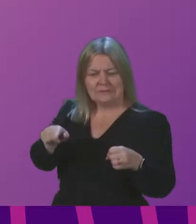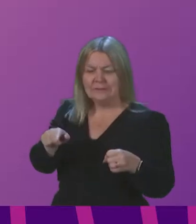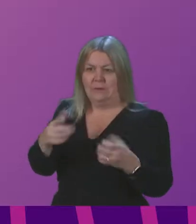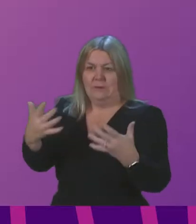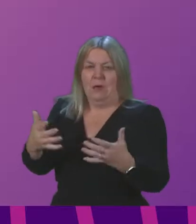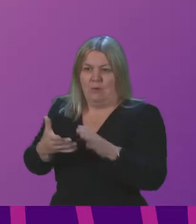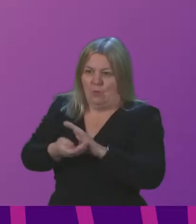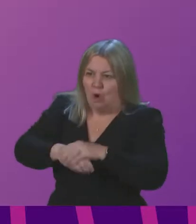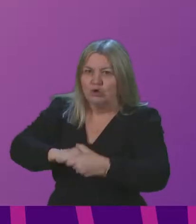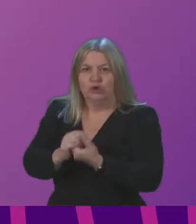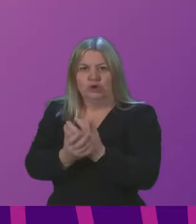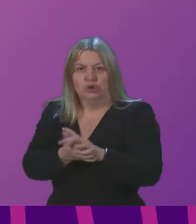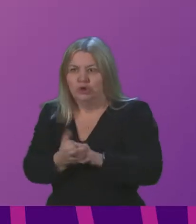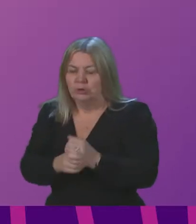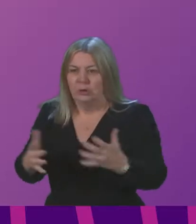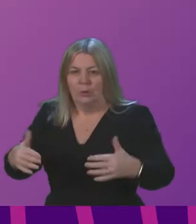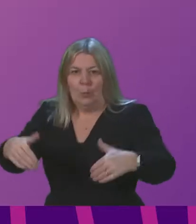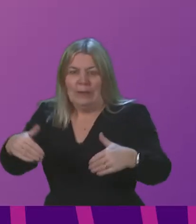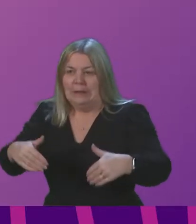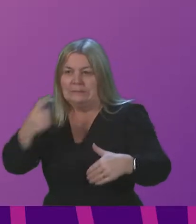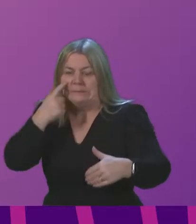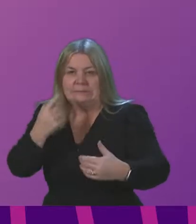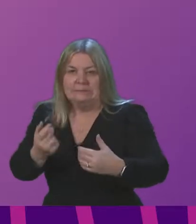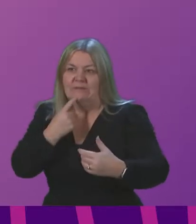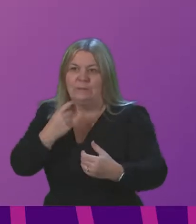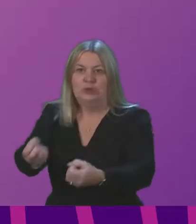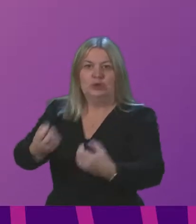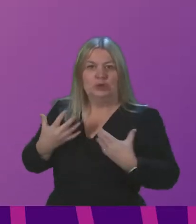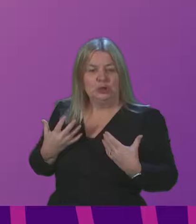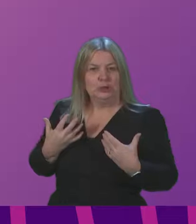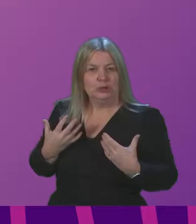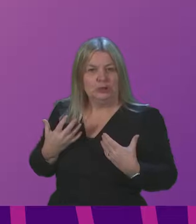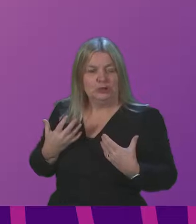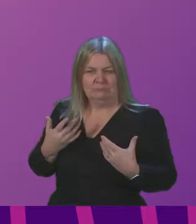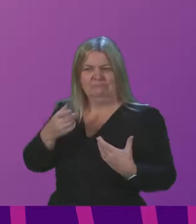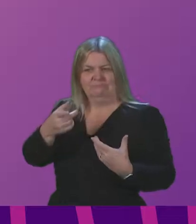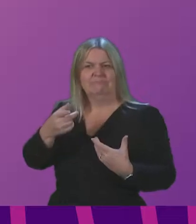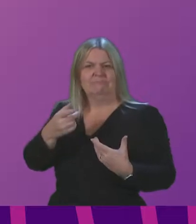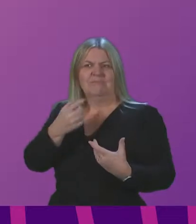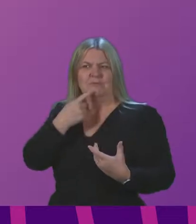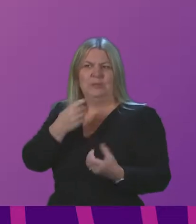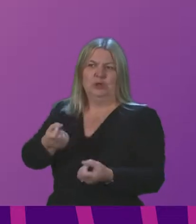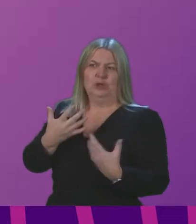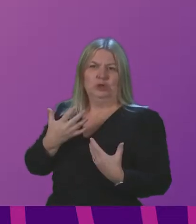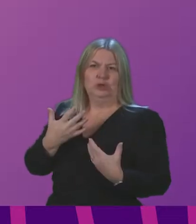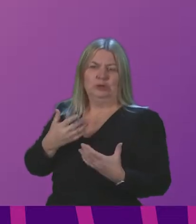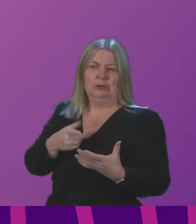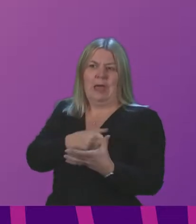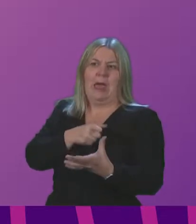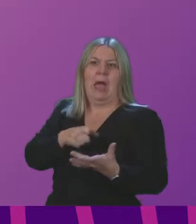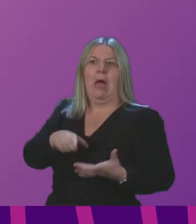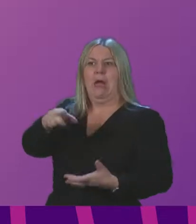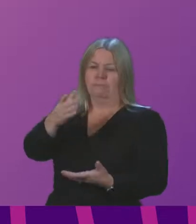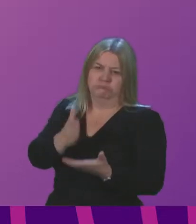We wash our hands and we wait for the data. Artificial intelligence and data has been at the heart of the international COVID